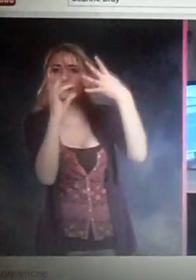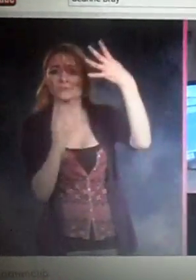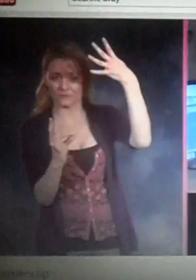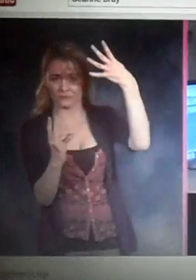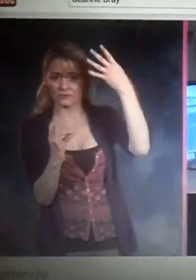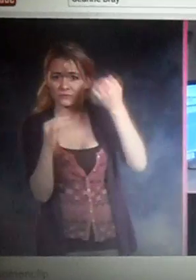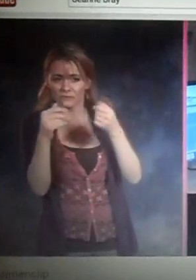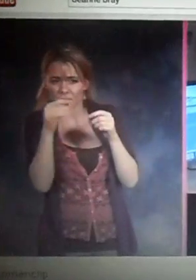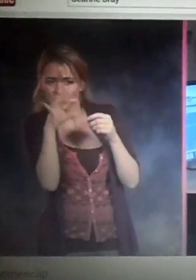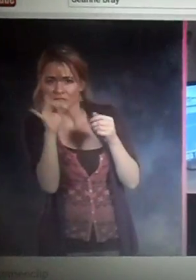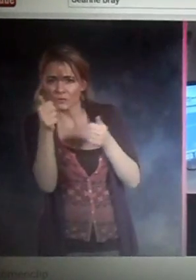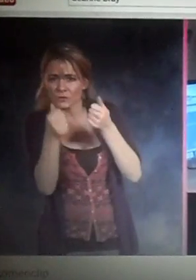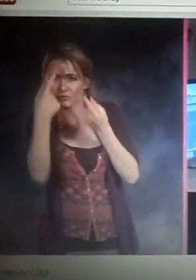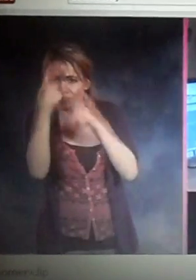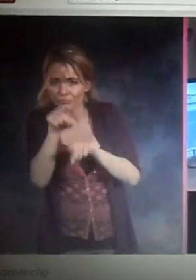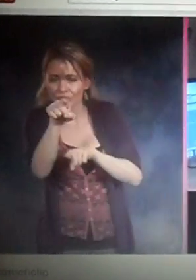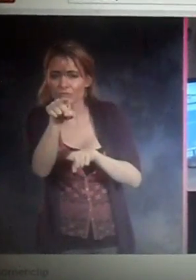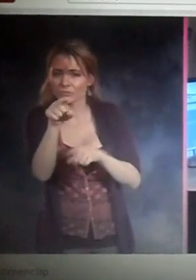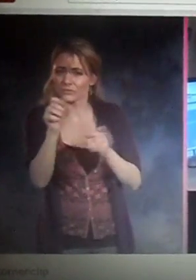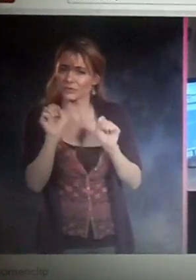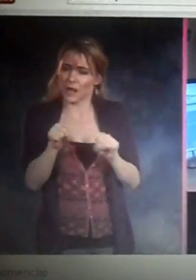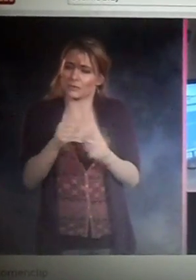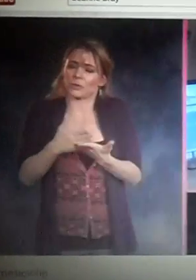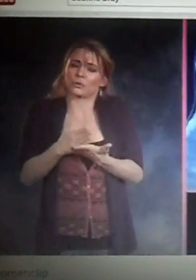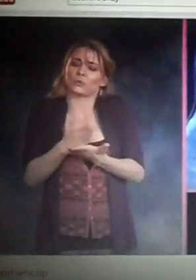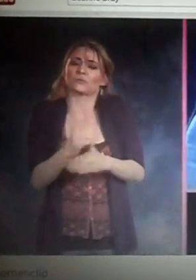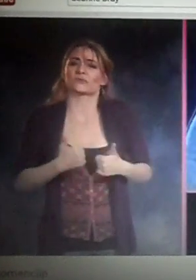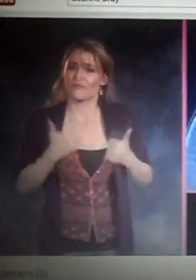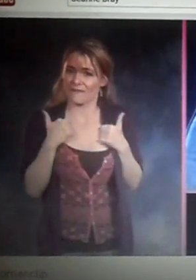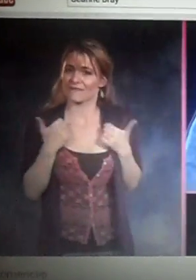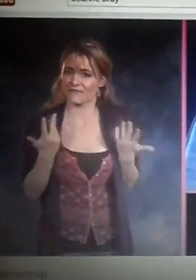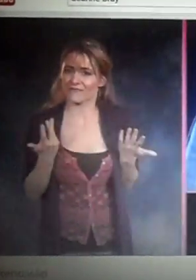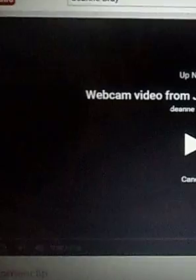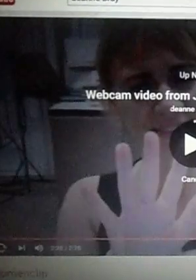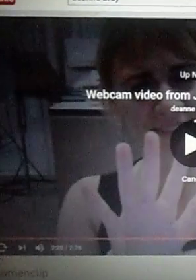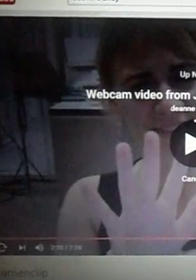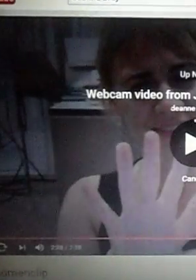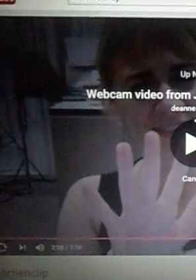chance of survival. Student B B Thank you.